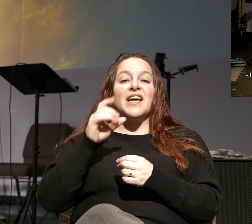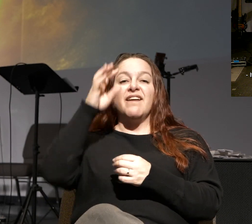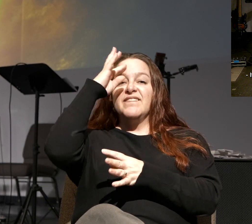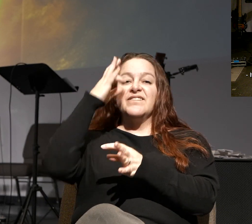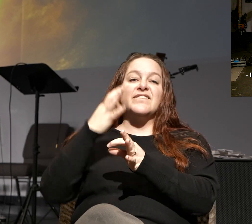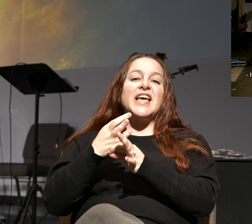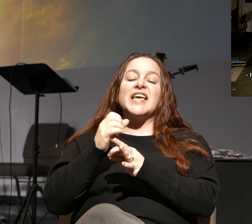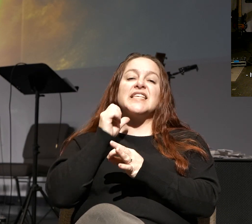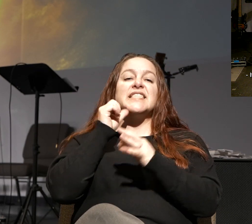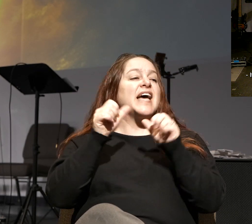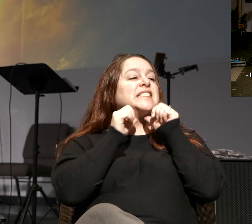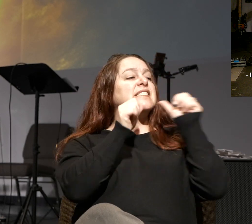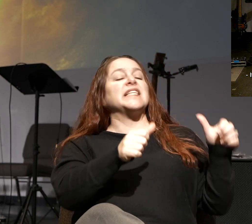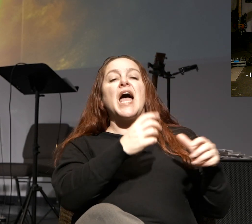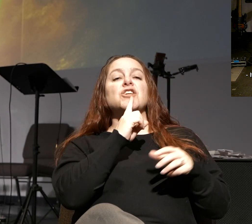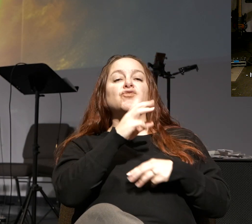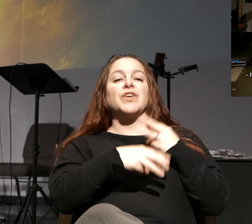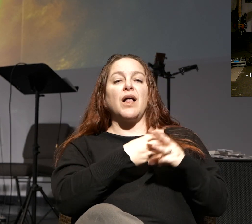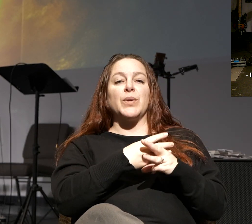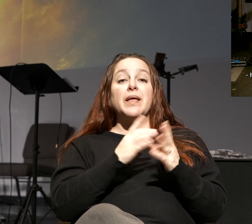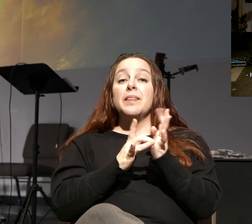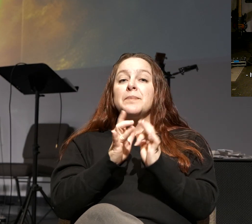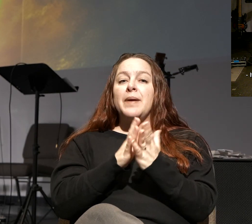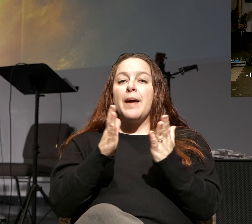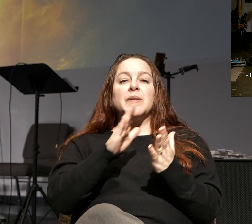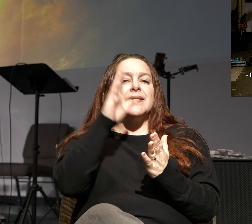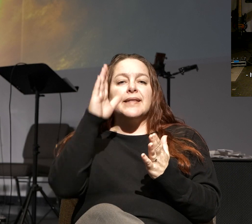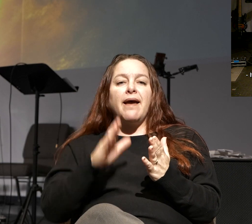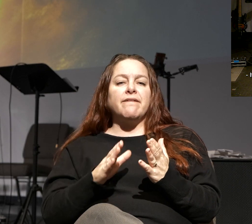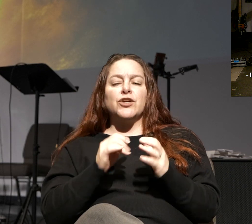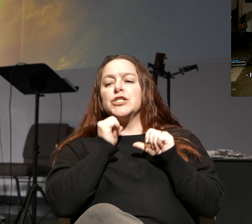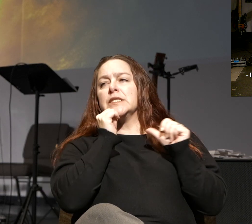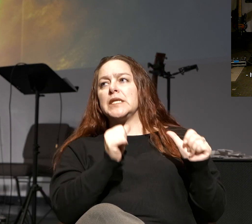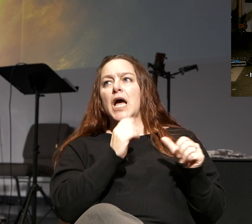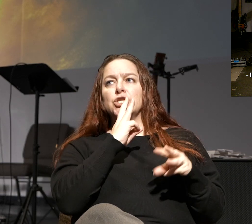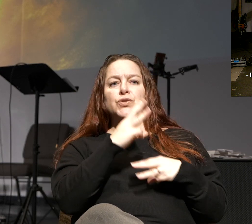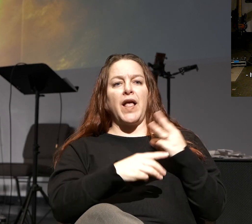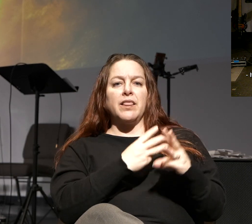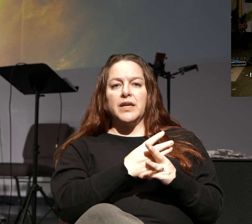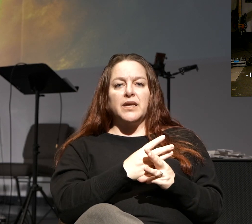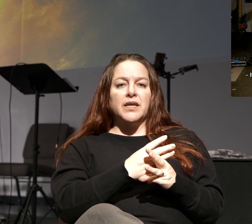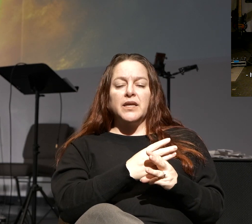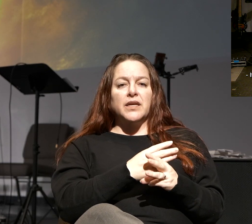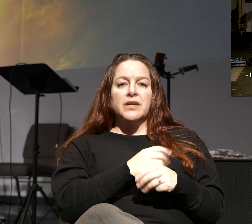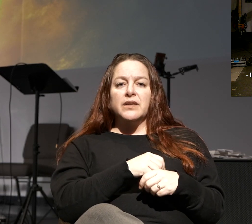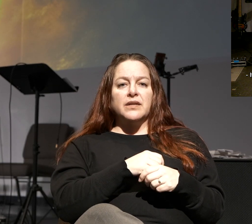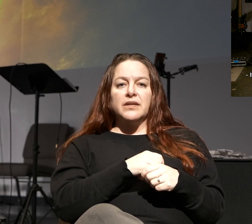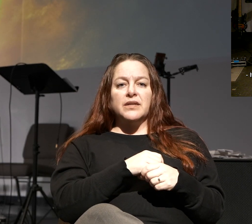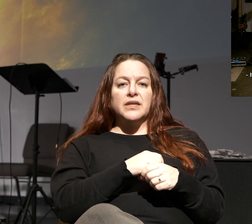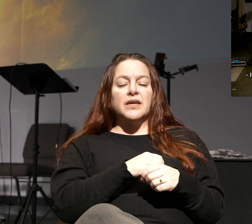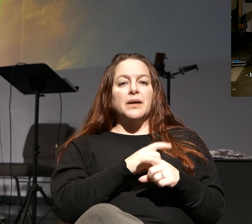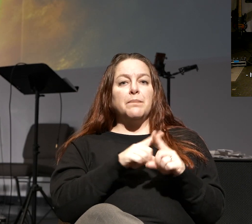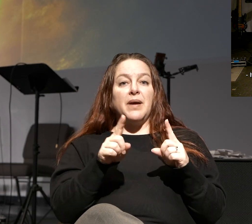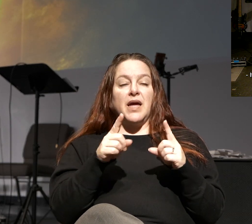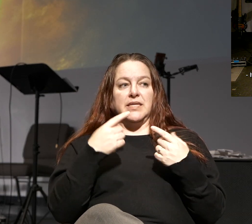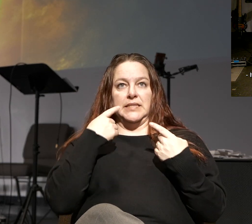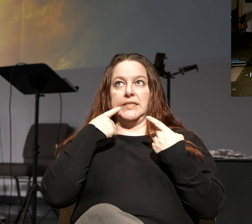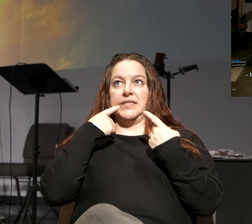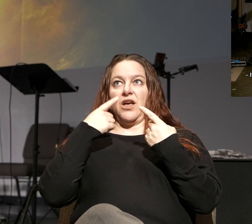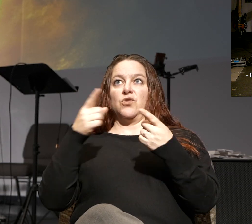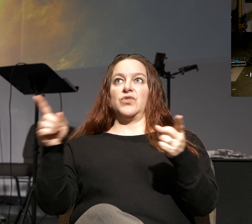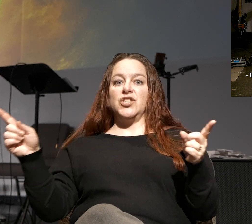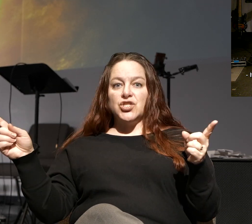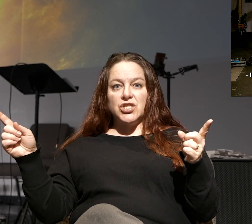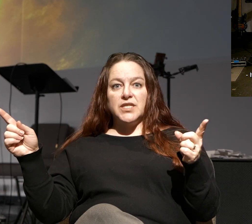a denial of reality. The Bible never denies reality. It's not the denial of reality. It's the declaration